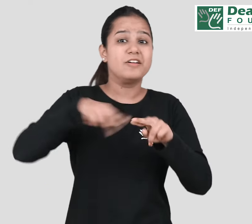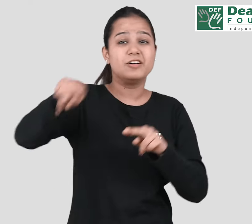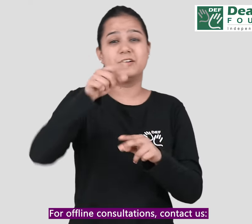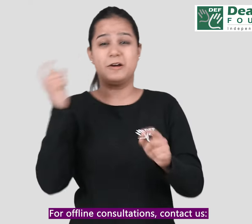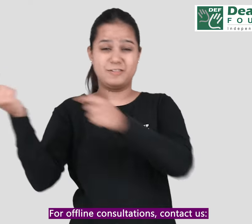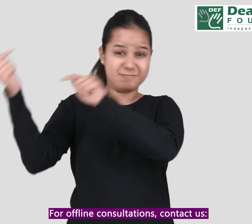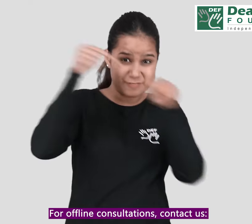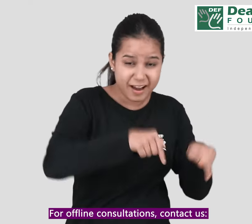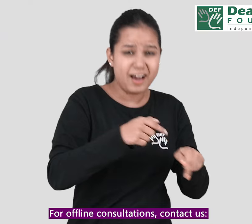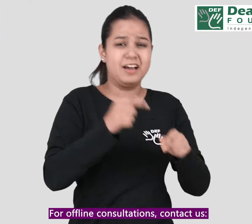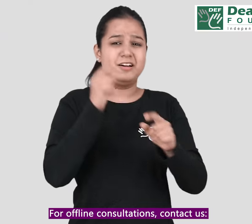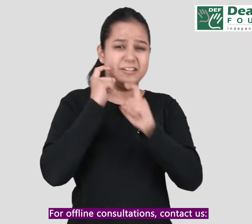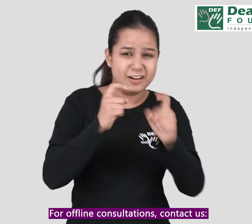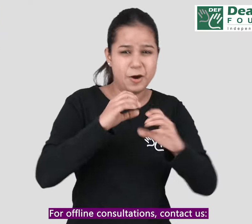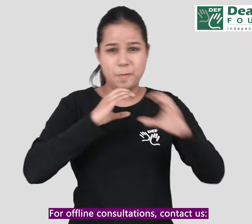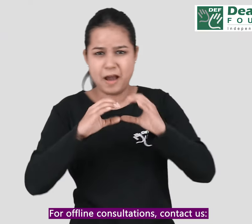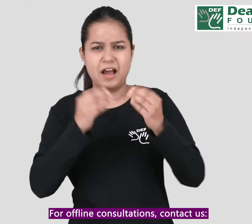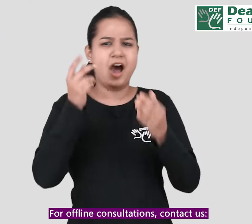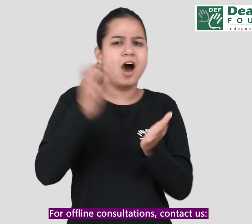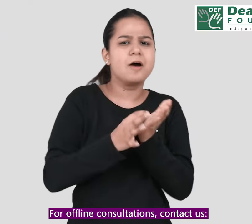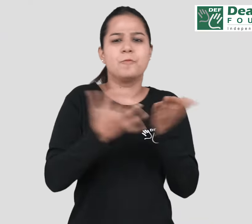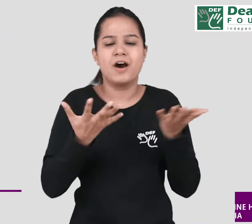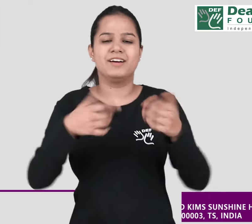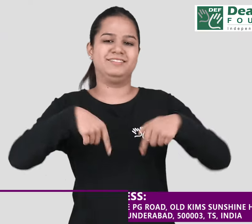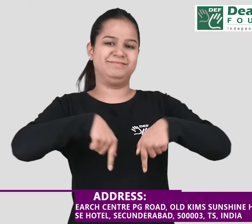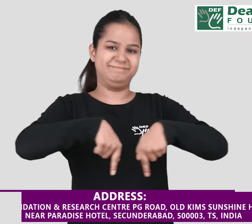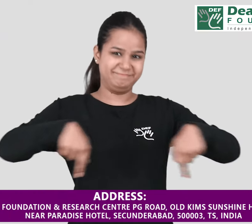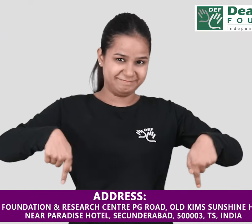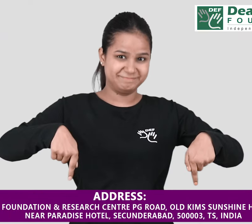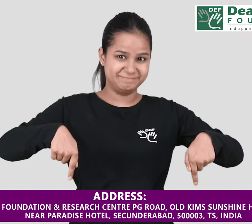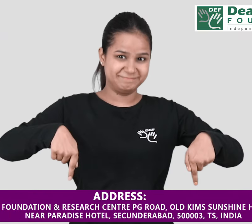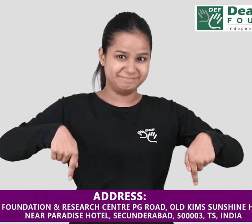For offline consultations, contact us at the address. officers.